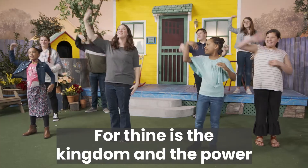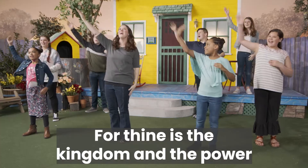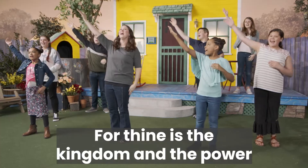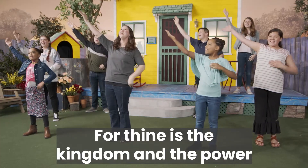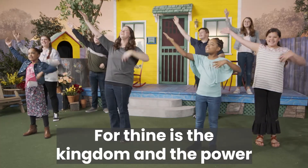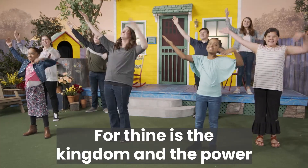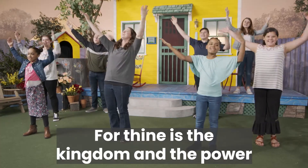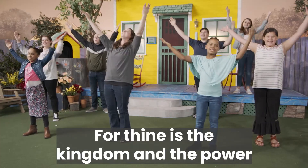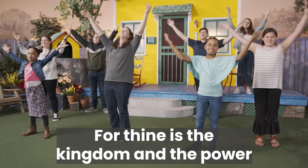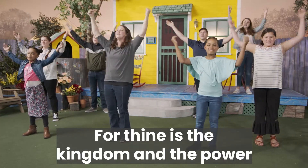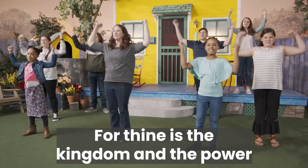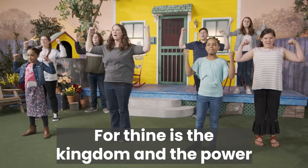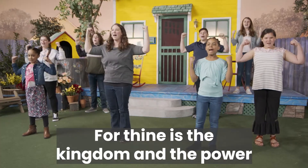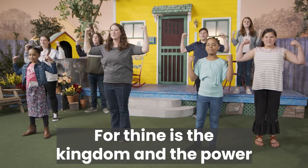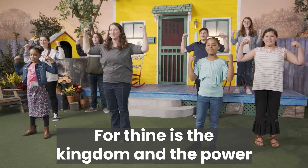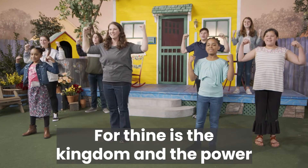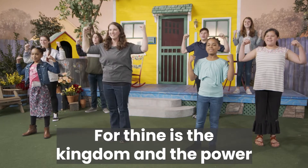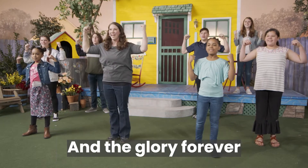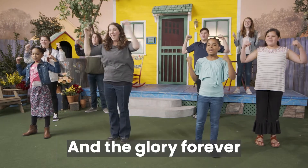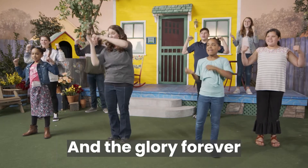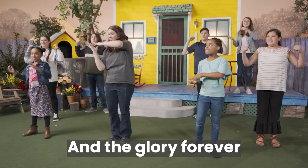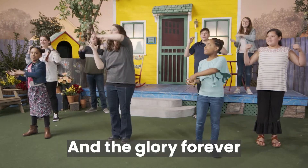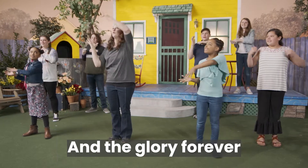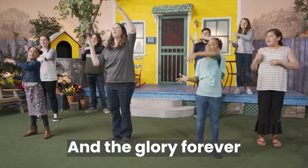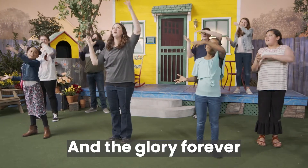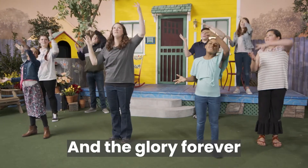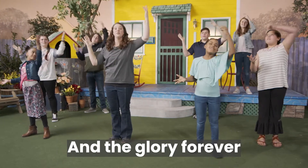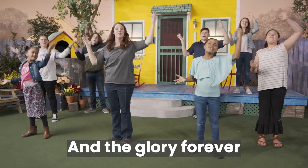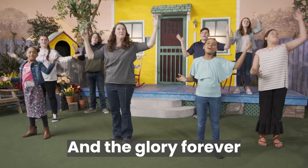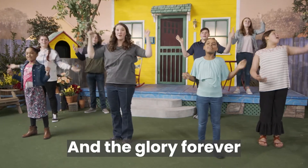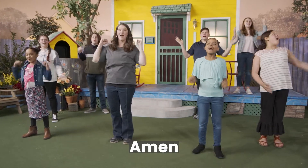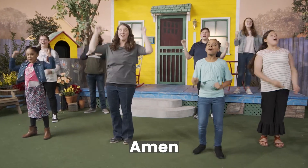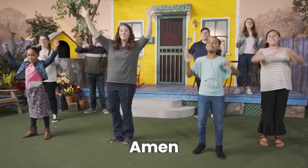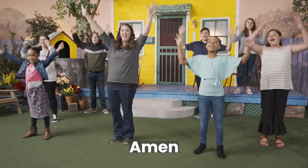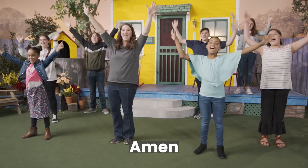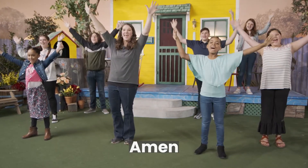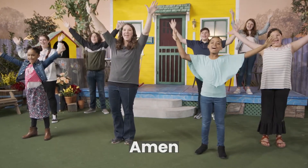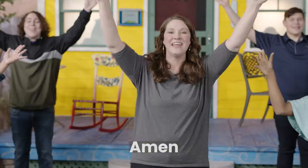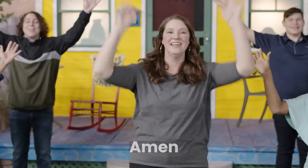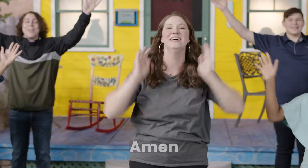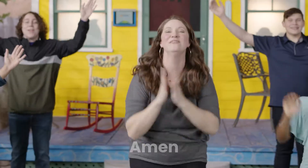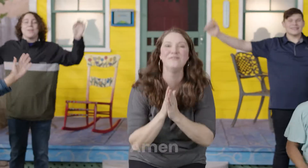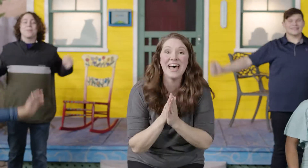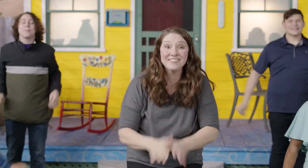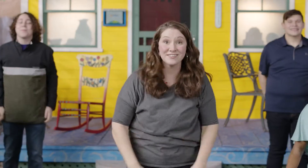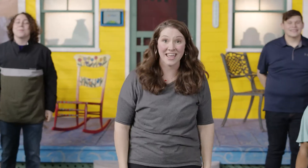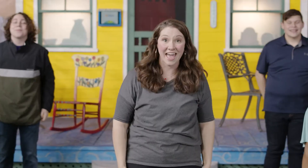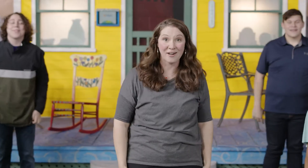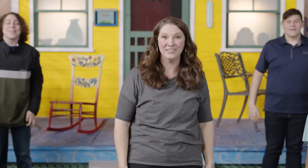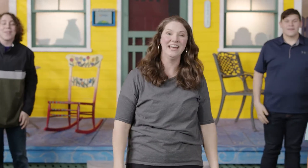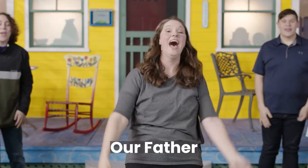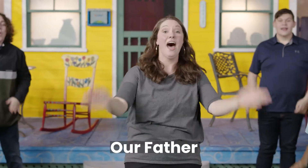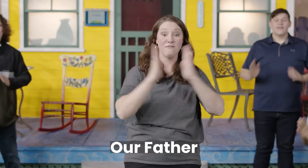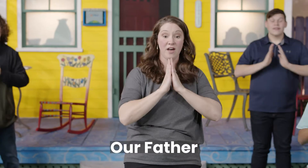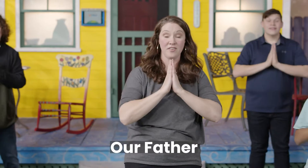thine is the kingdom and the power, and the glory forever. Amen. Faster now! My Father